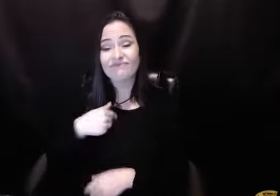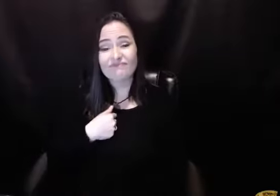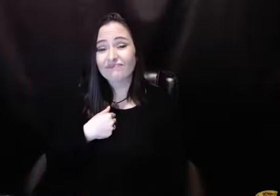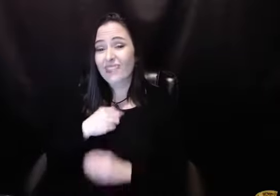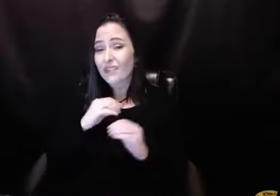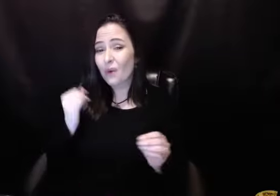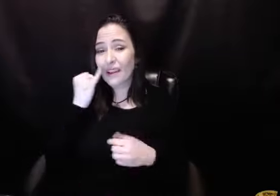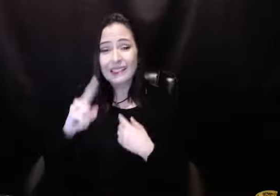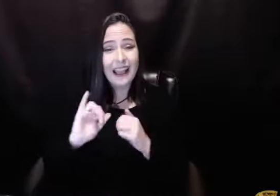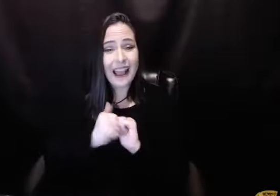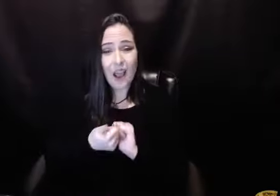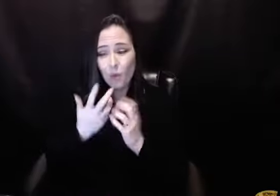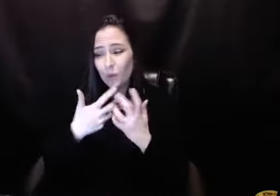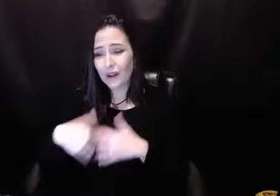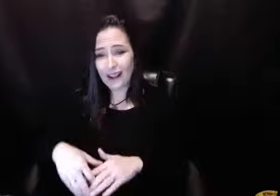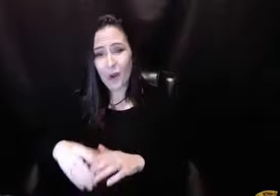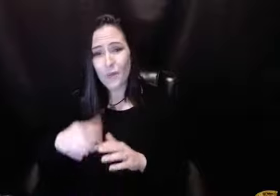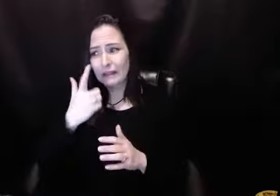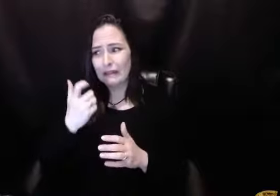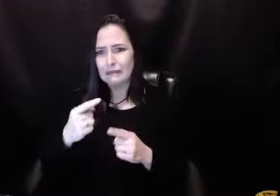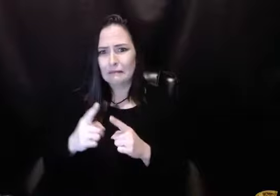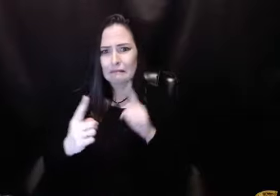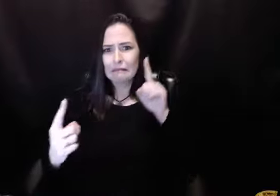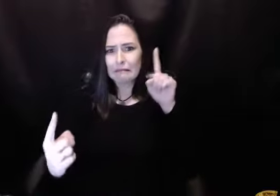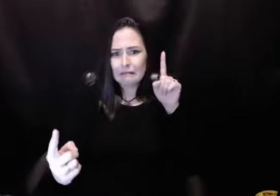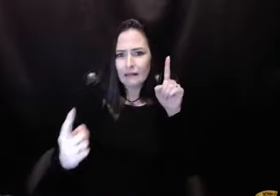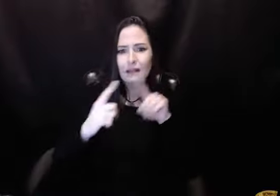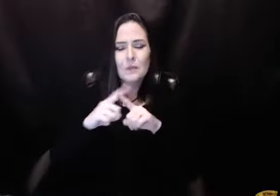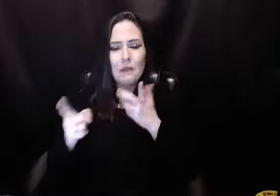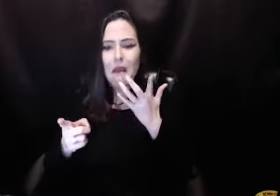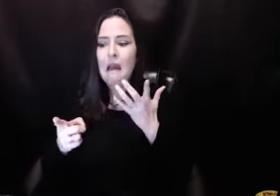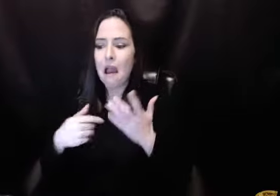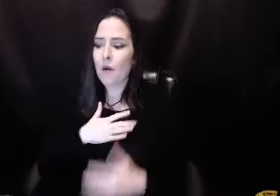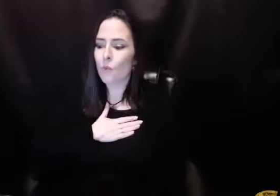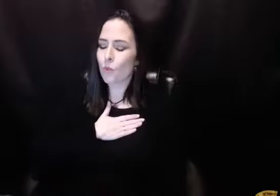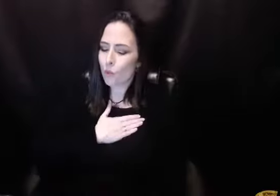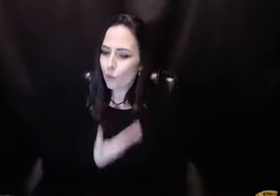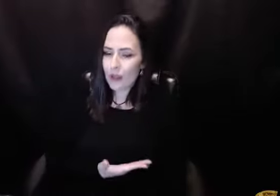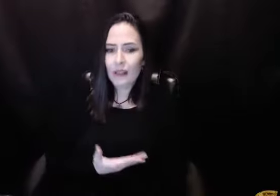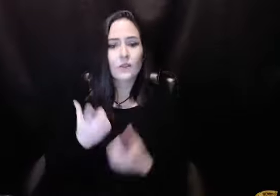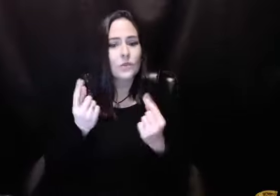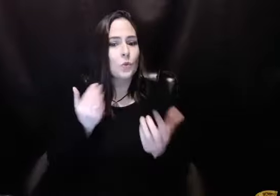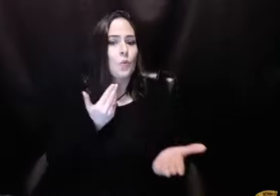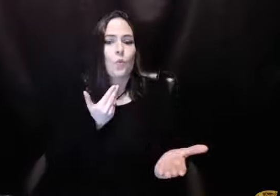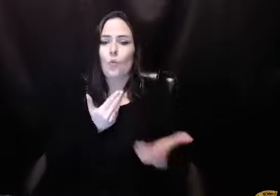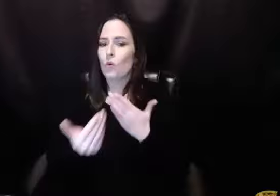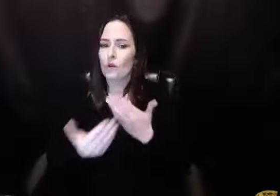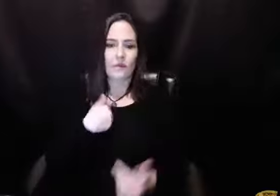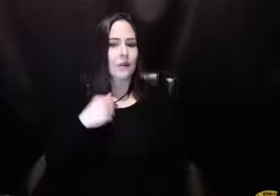How does that work? So this is what I said. She said, I have no idea around the logistics of this whole thing, but I can tell you that I am